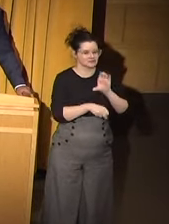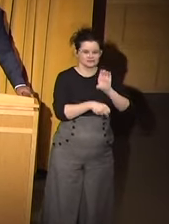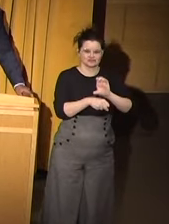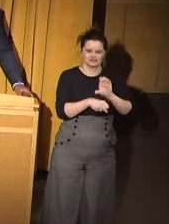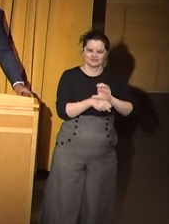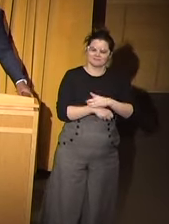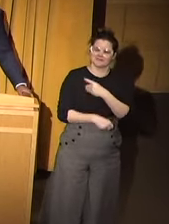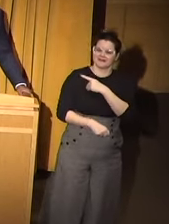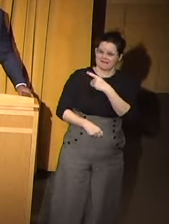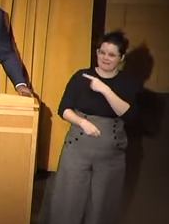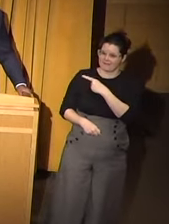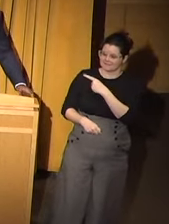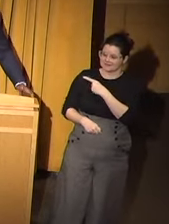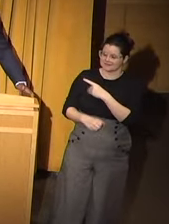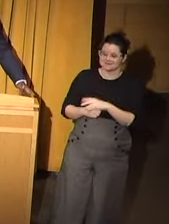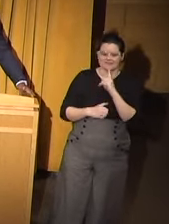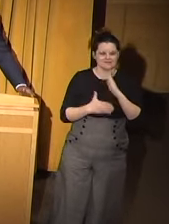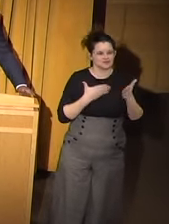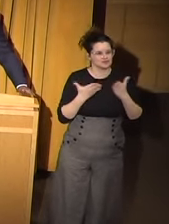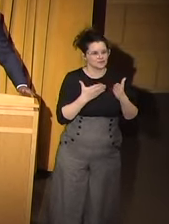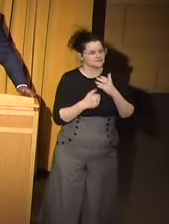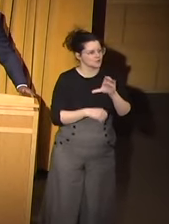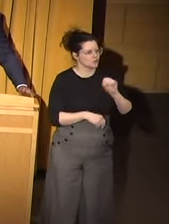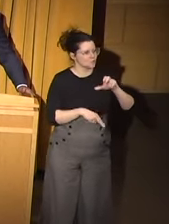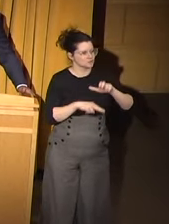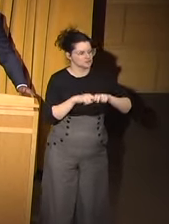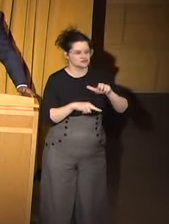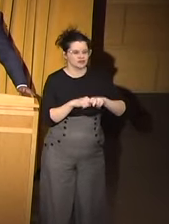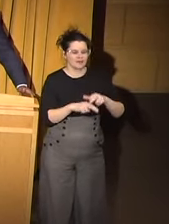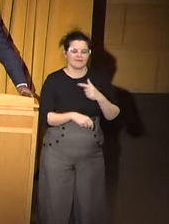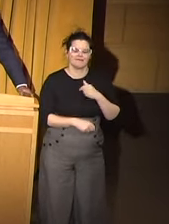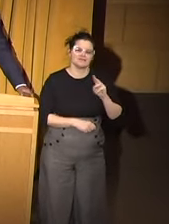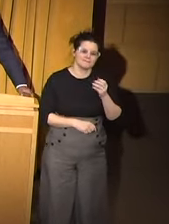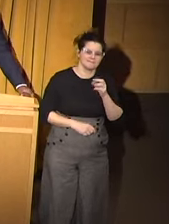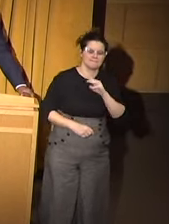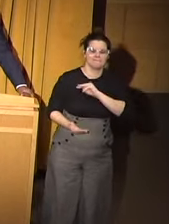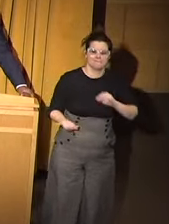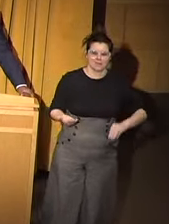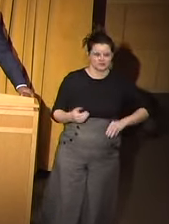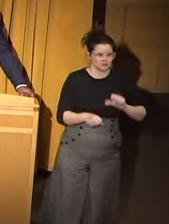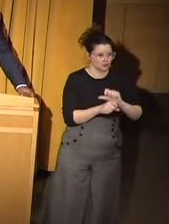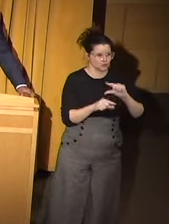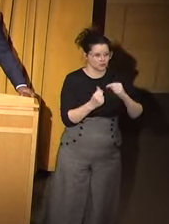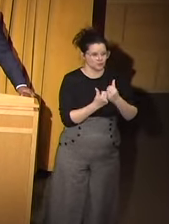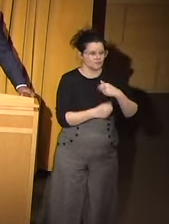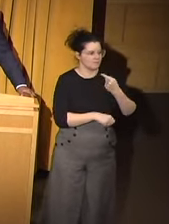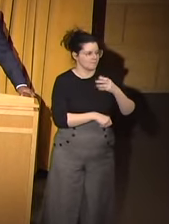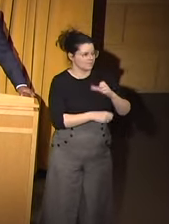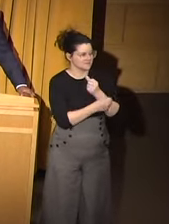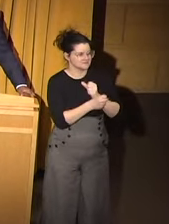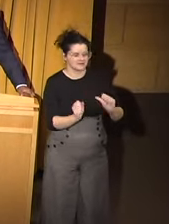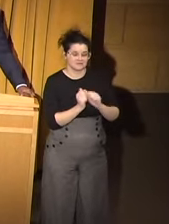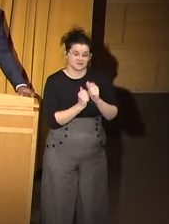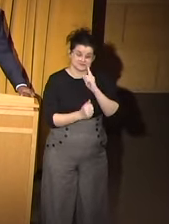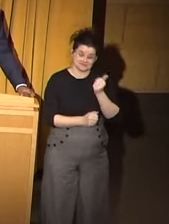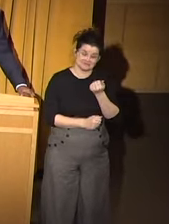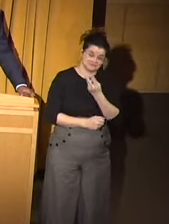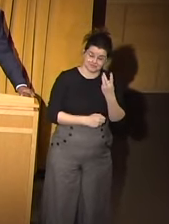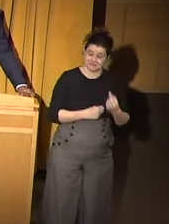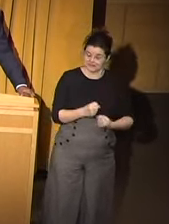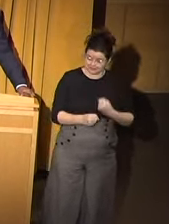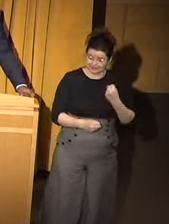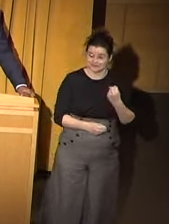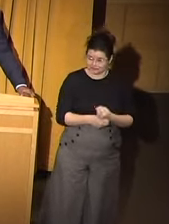Of late, I served as co-chair of the mayor's working group on public safety. So I spent at least a couple of